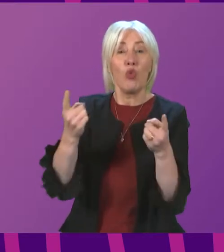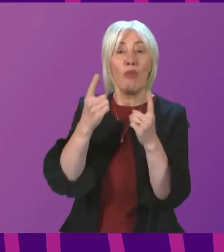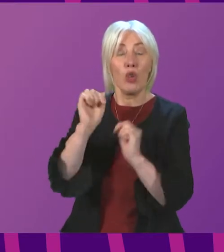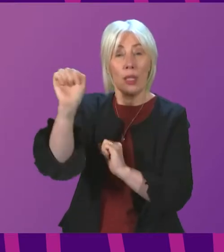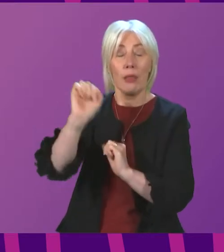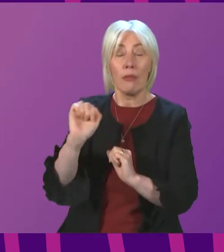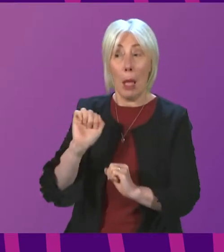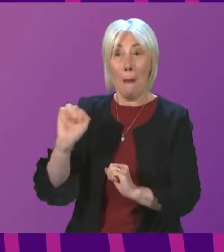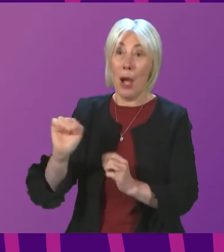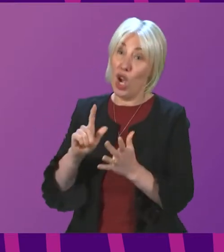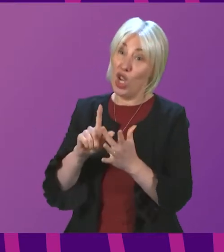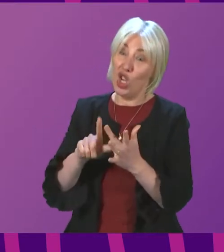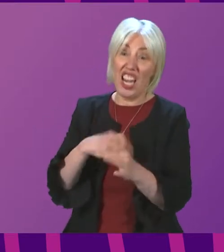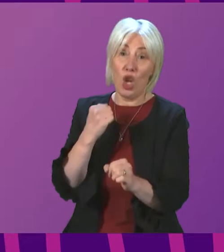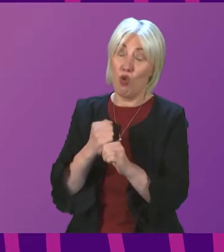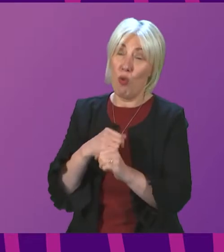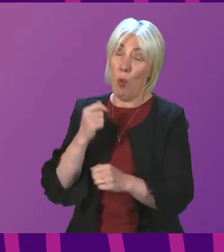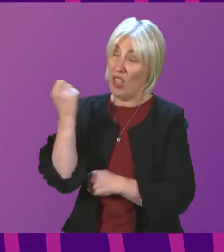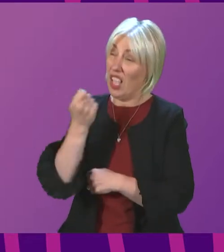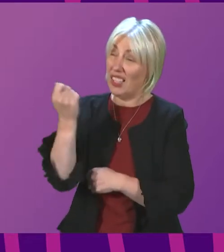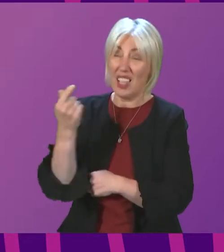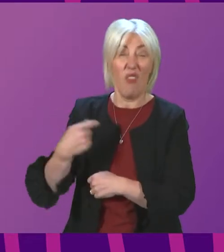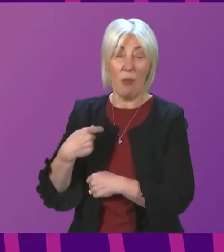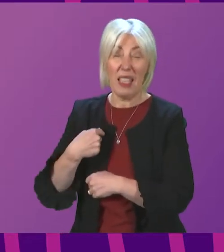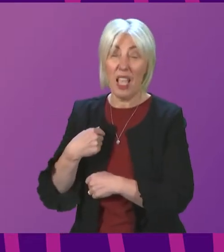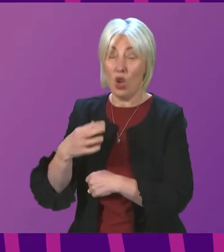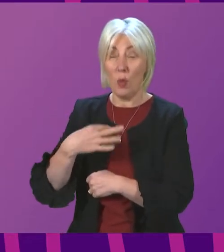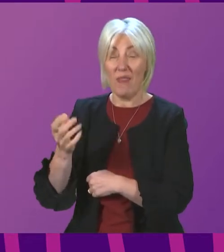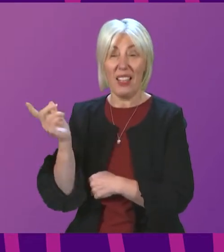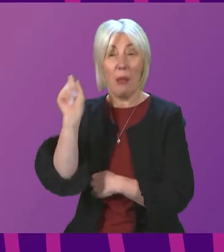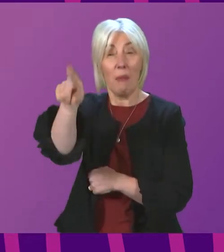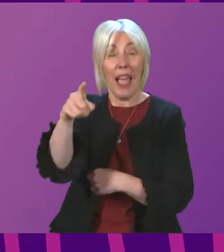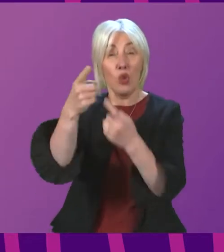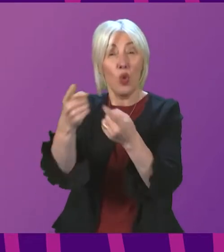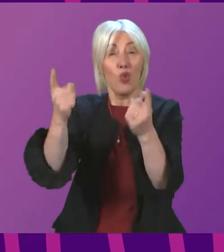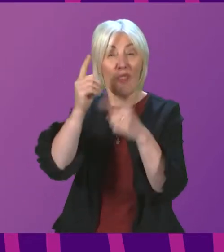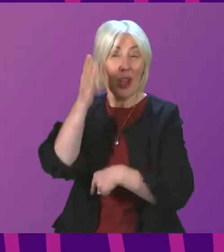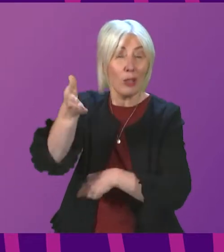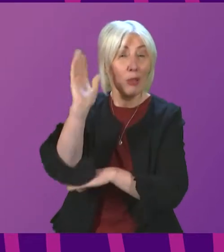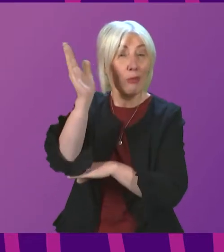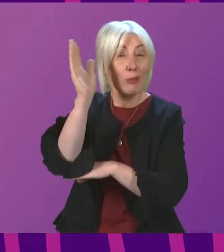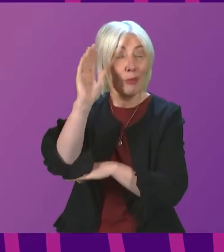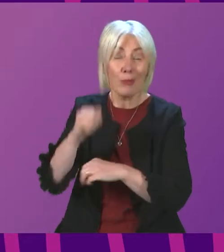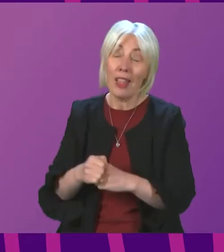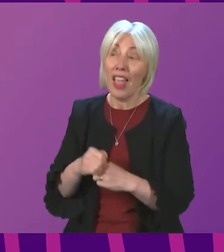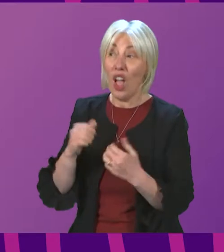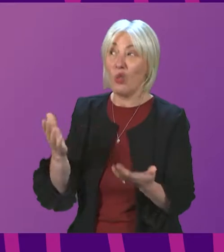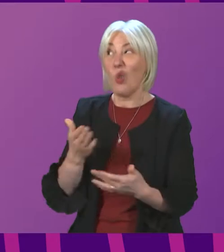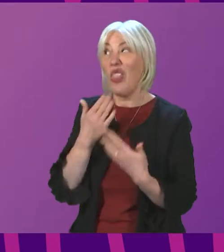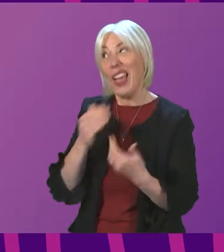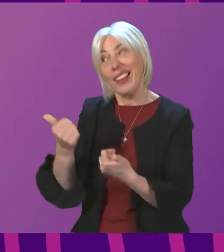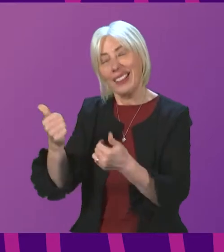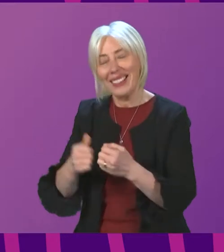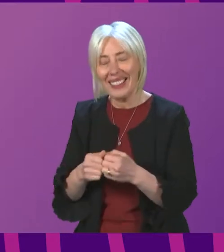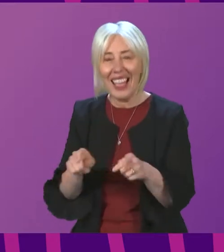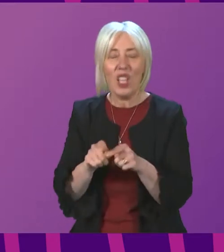she's far more successful than I am, so she still keeps being invited back. So I wish them well for me next time you're there, Jenny. Can I congratulate